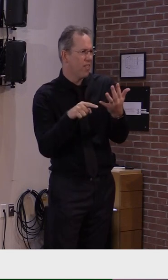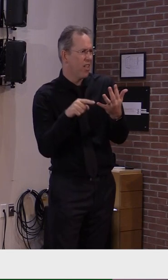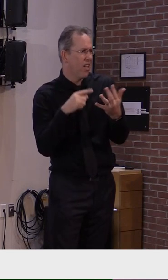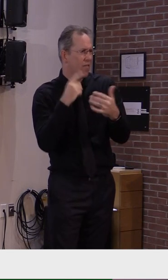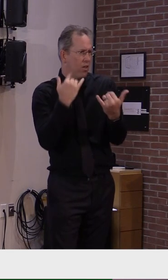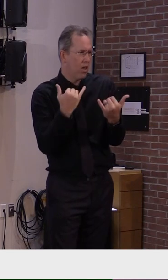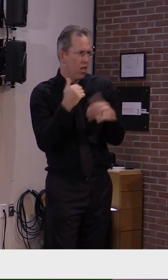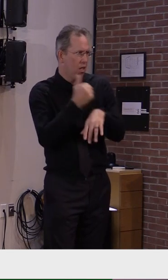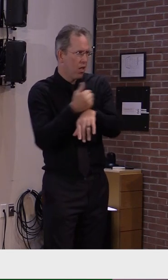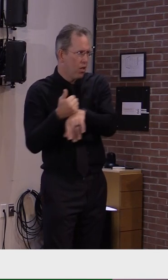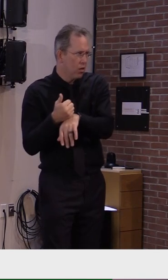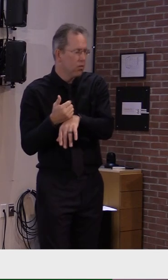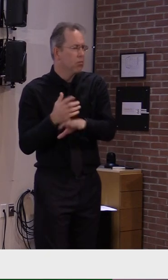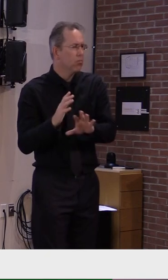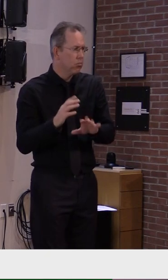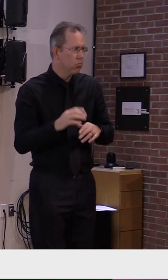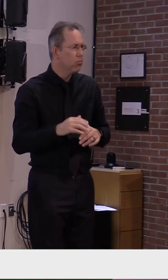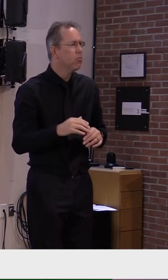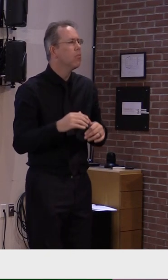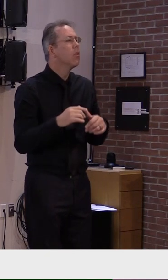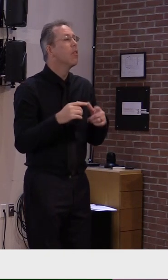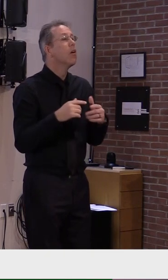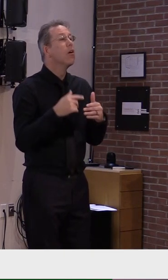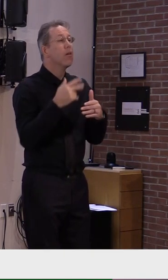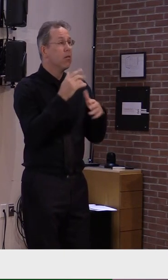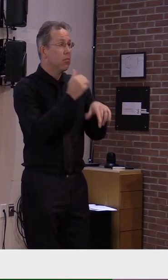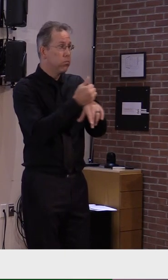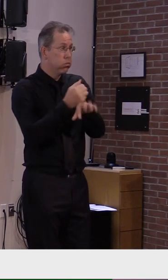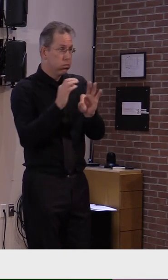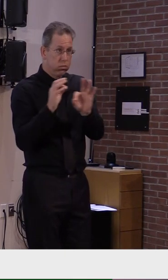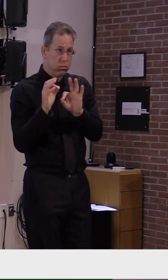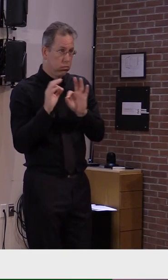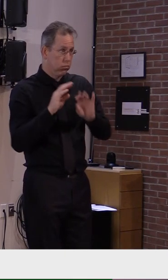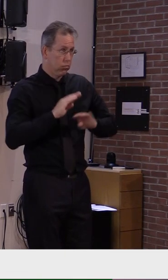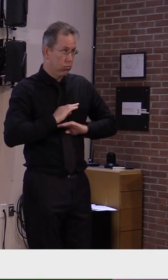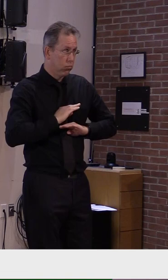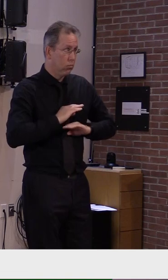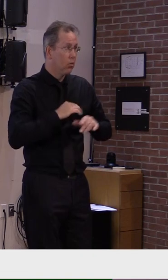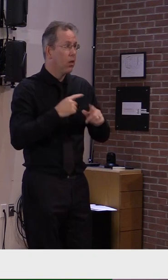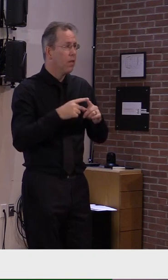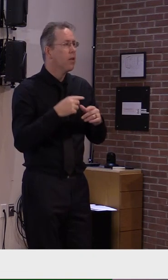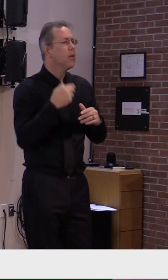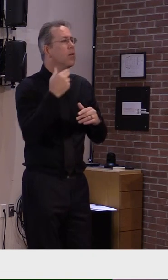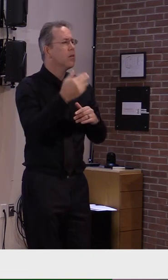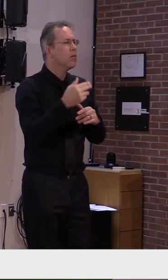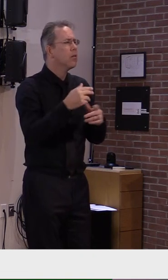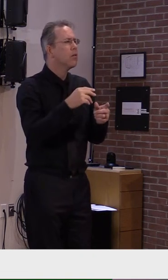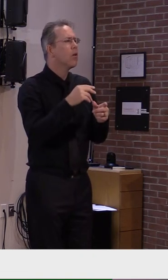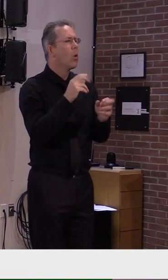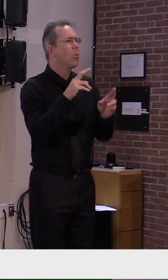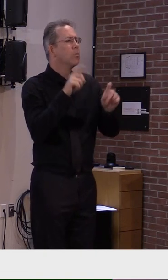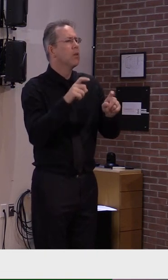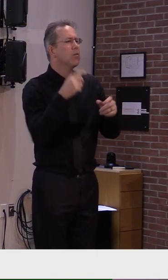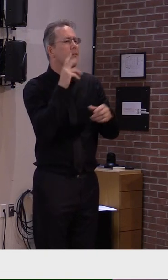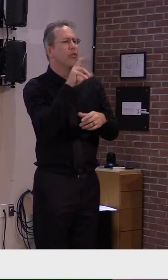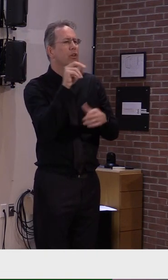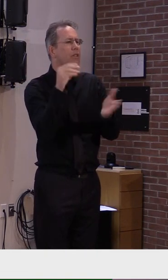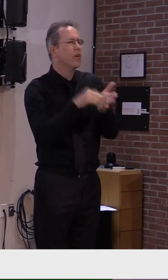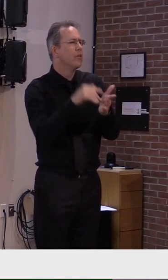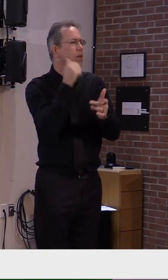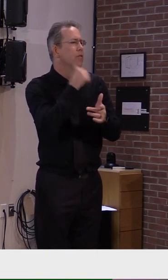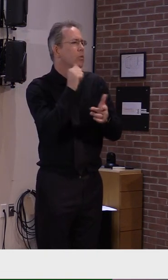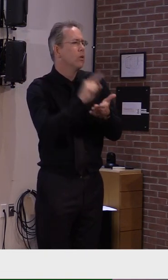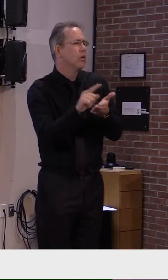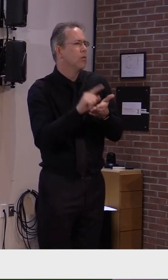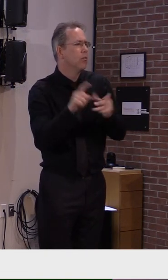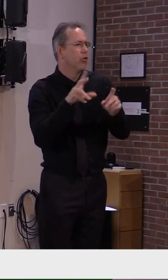all our testing, to do 30,000 tests a week. That includes the testing that we're doing